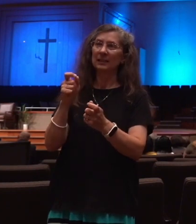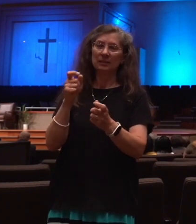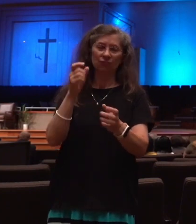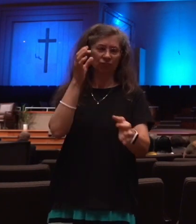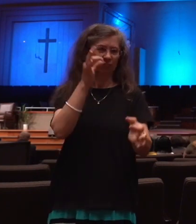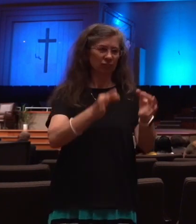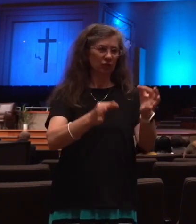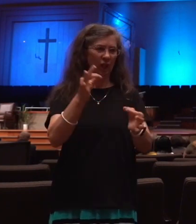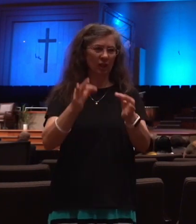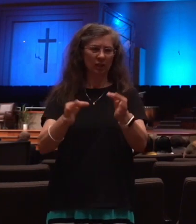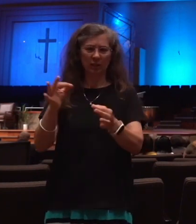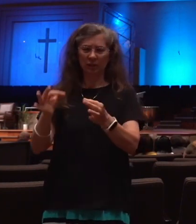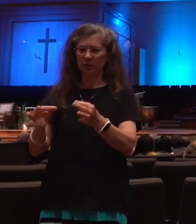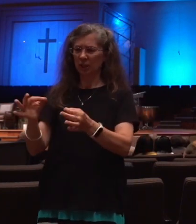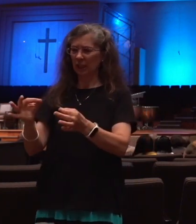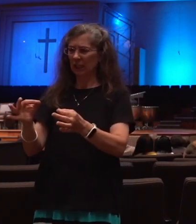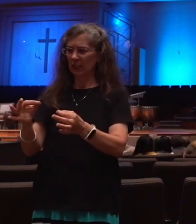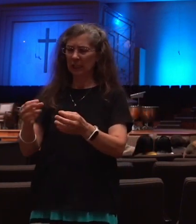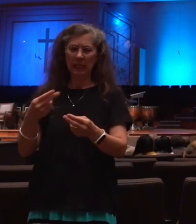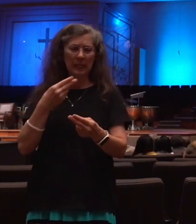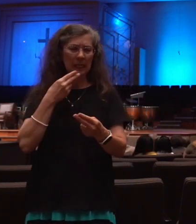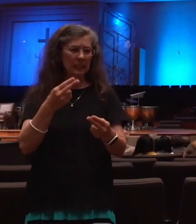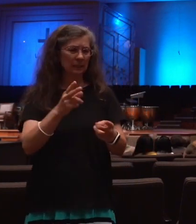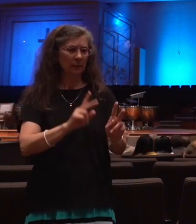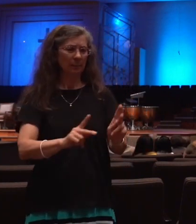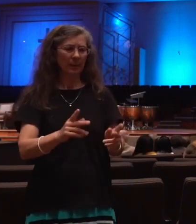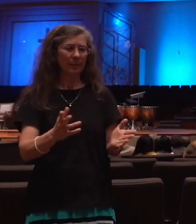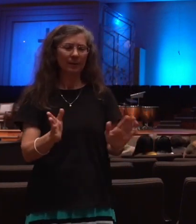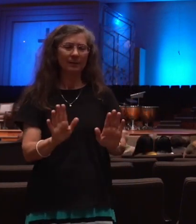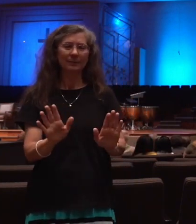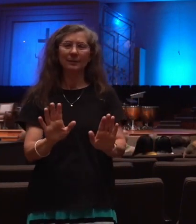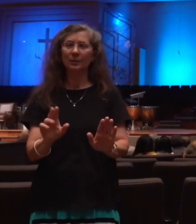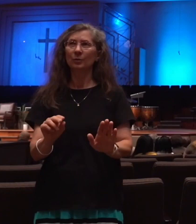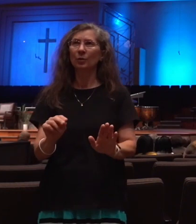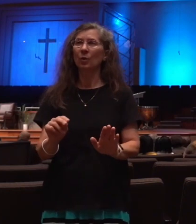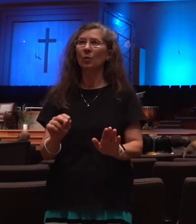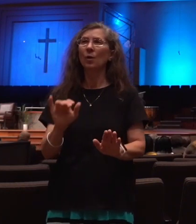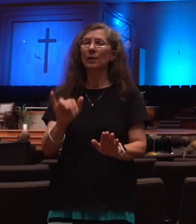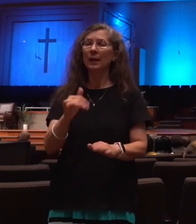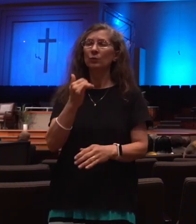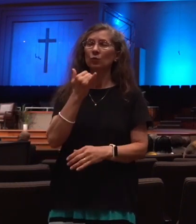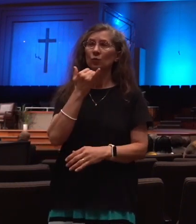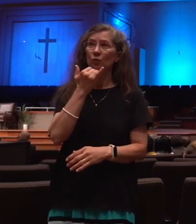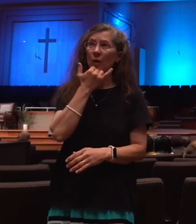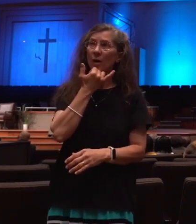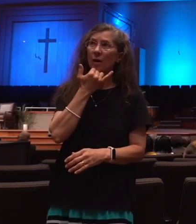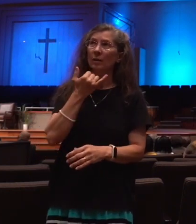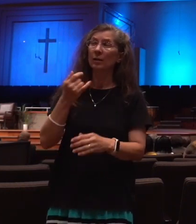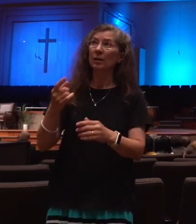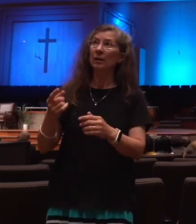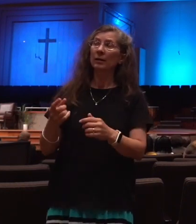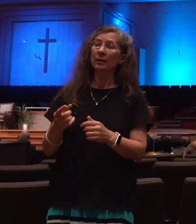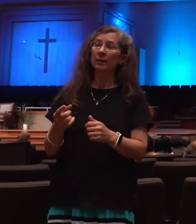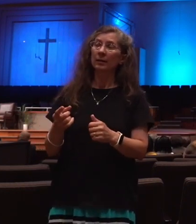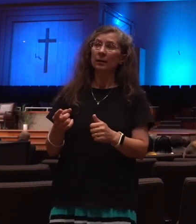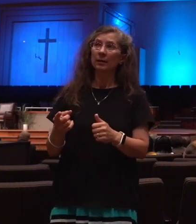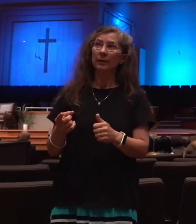of defenseless, innocent men and women. But this is all wrong. First, those who suffer the